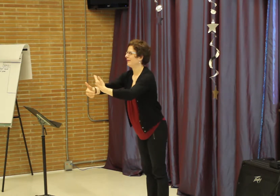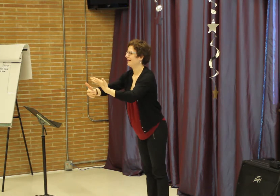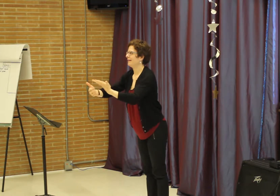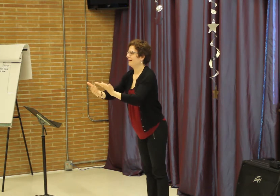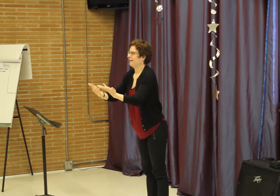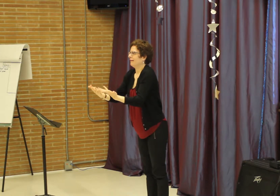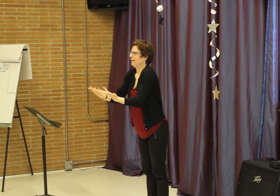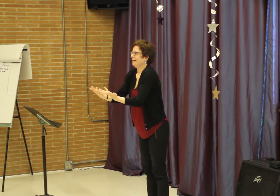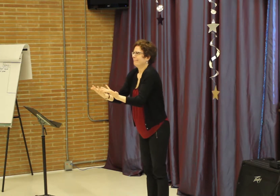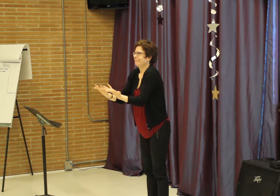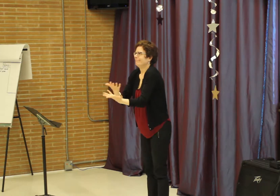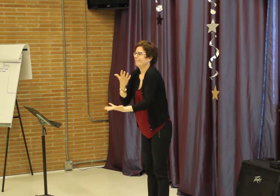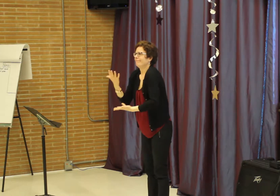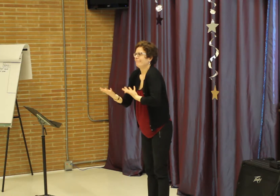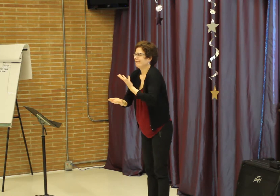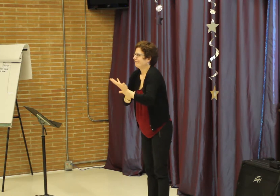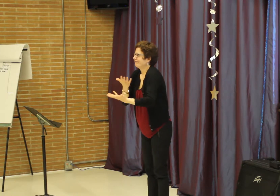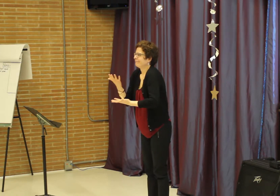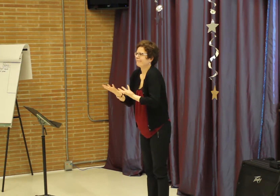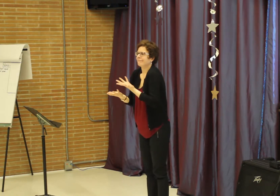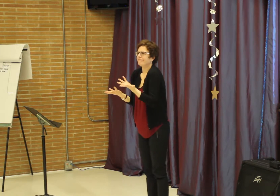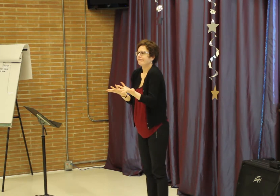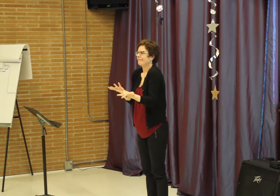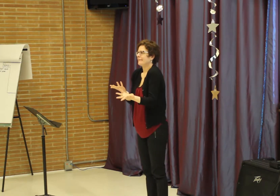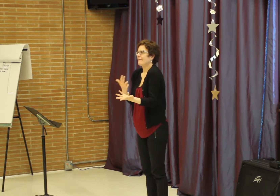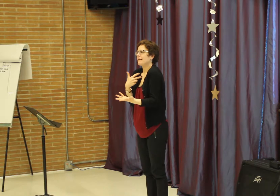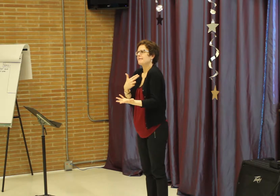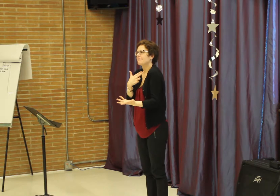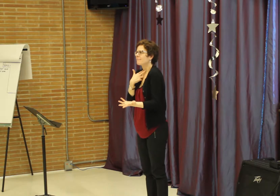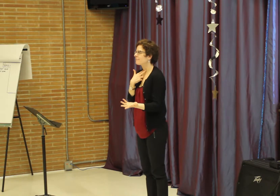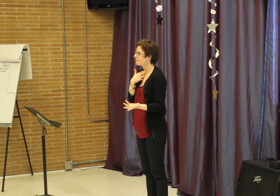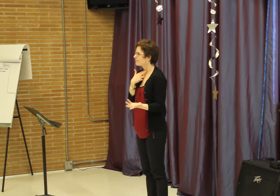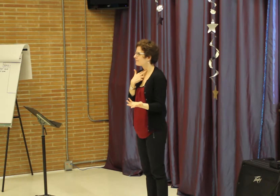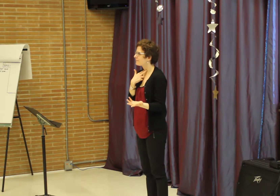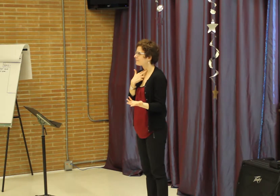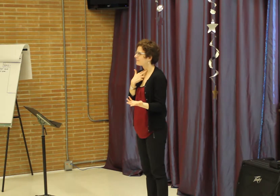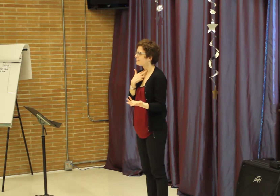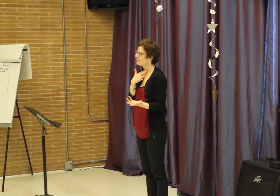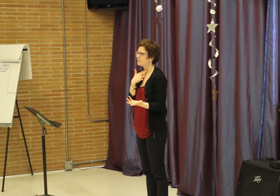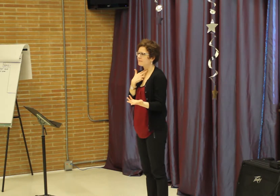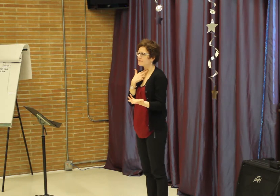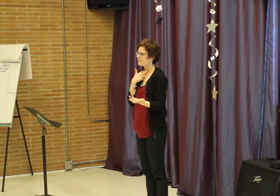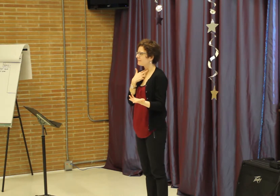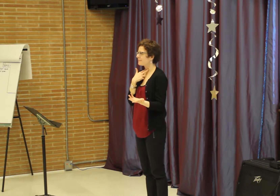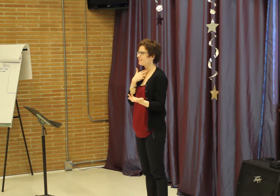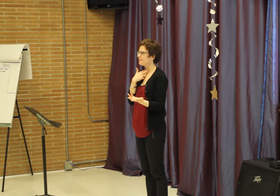But I didn't have any sense of how to proceed with this, what to do from this point forward. I felt stuck.